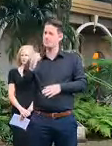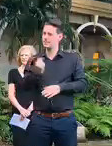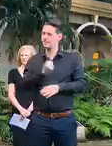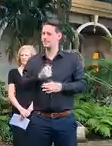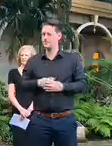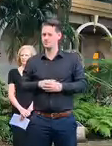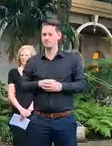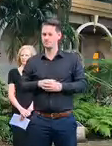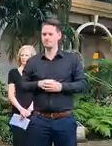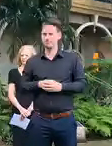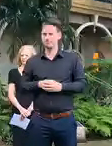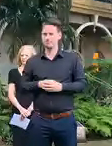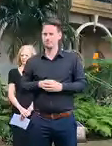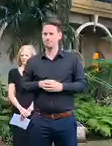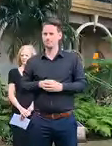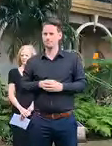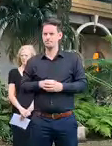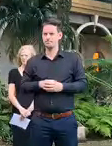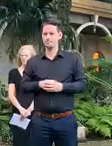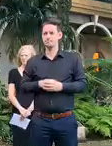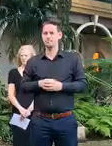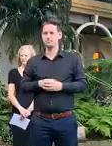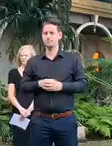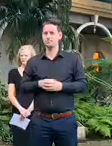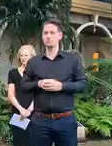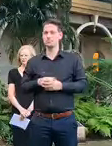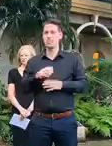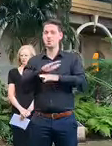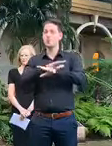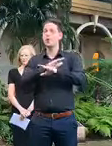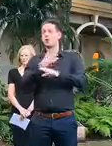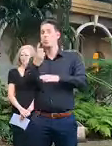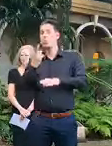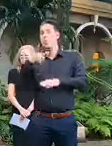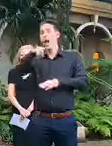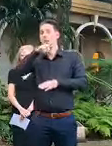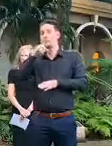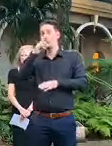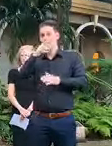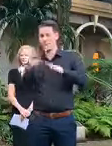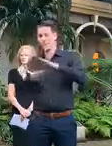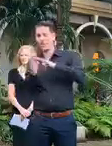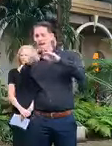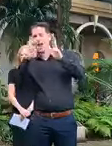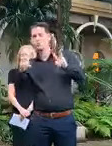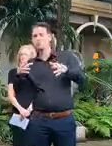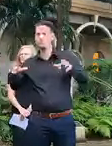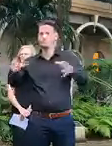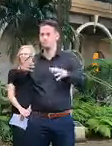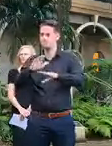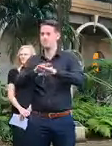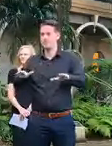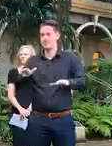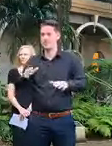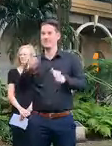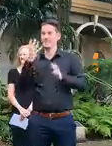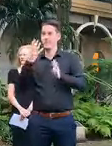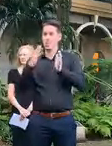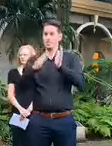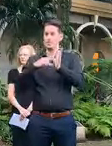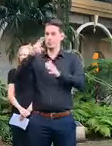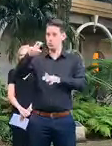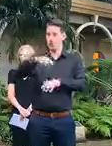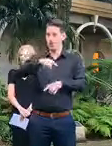is the no more than 100 people in indoor gatherings which is four square metres that